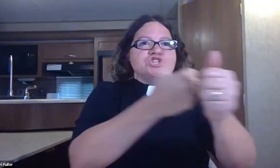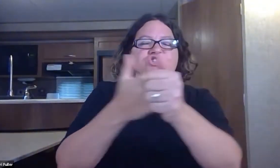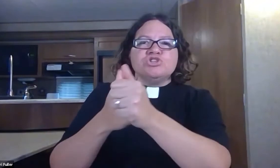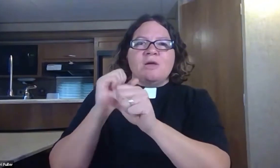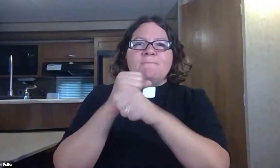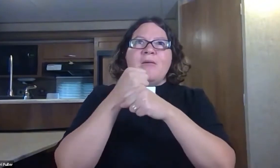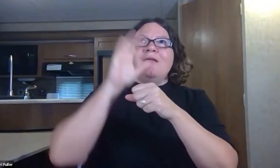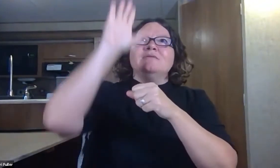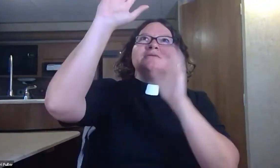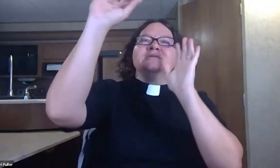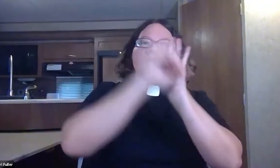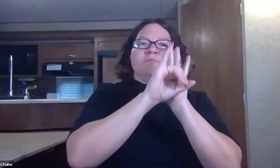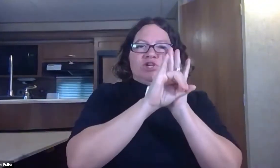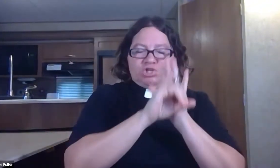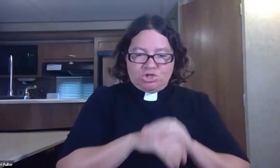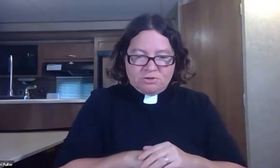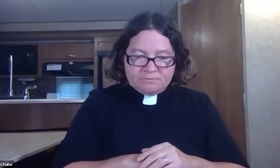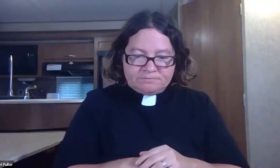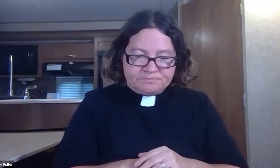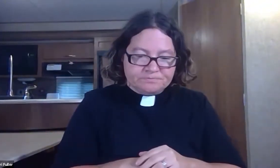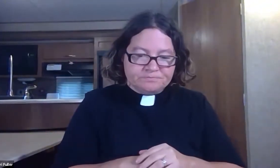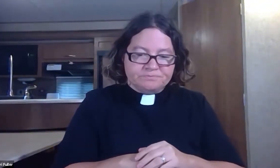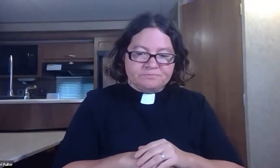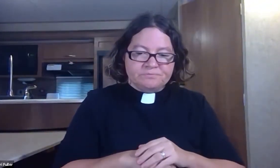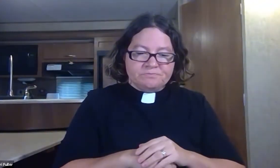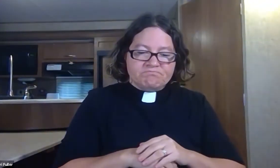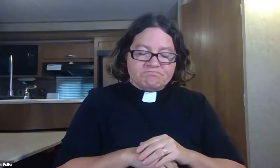because each of us was made in God's image.